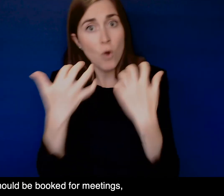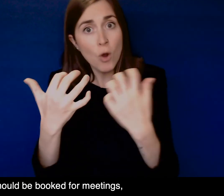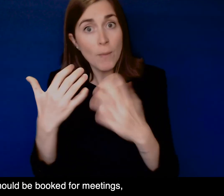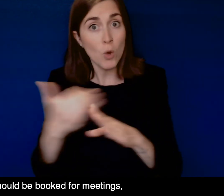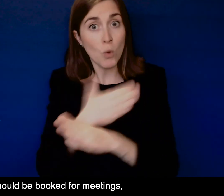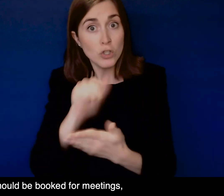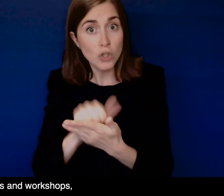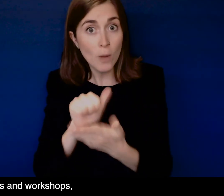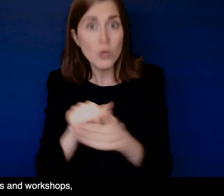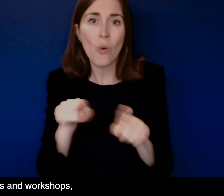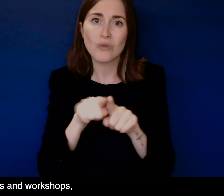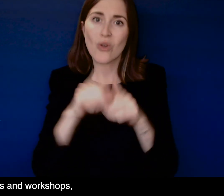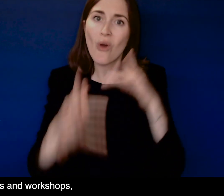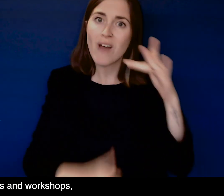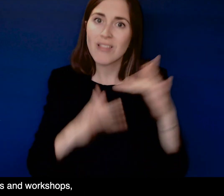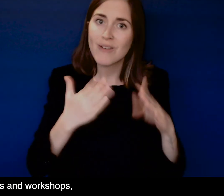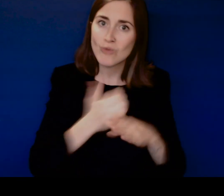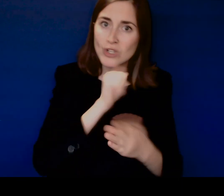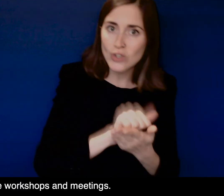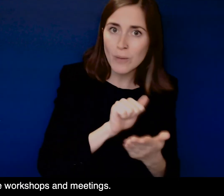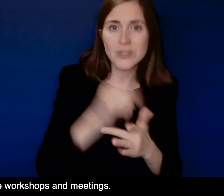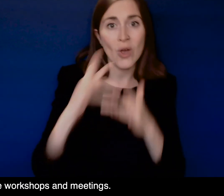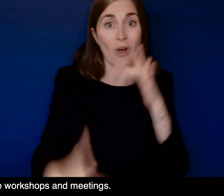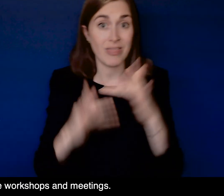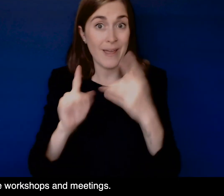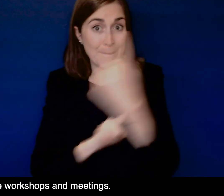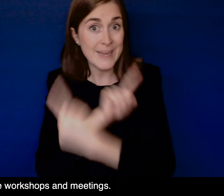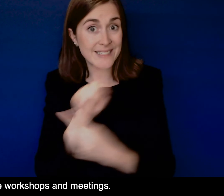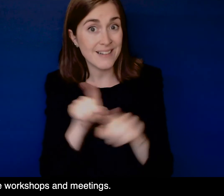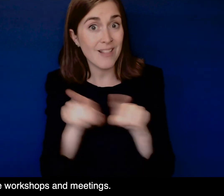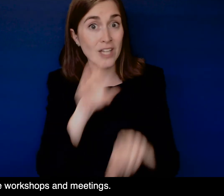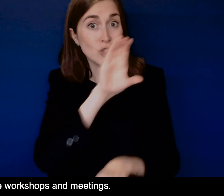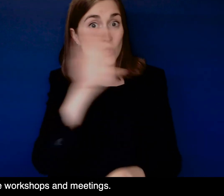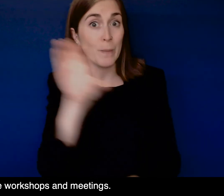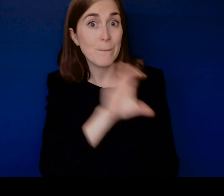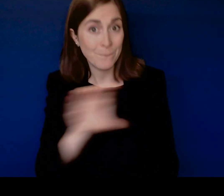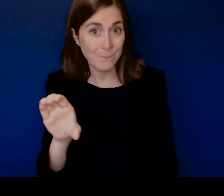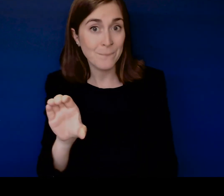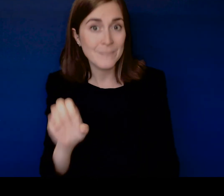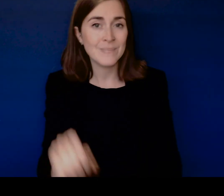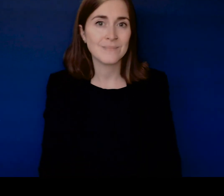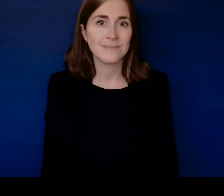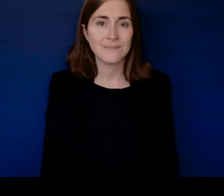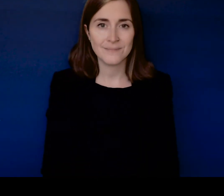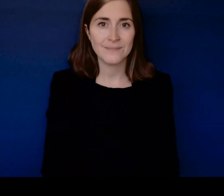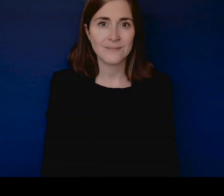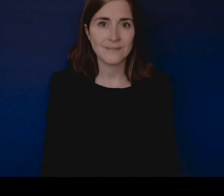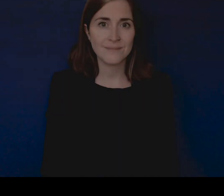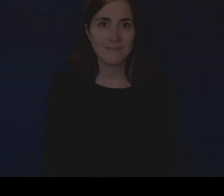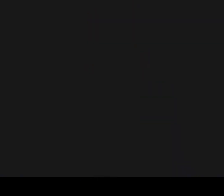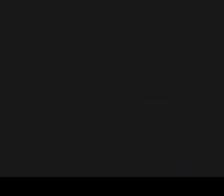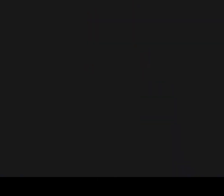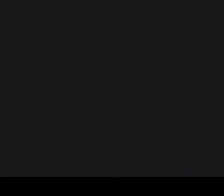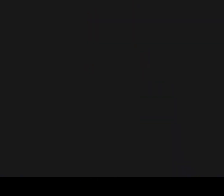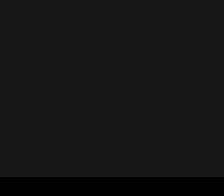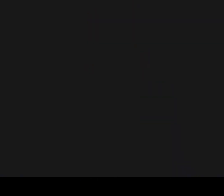be booked for meetings, forums and workshops Including online workshops and meetings The woman fades off screen